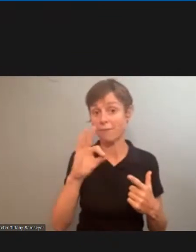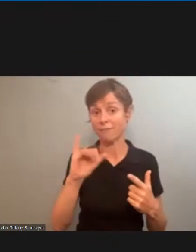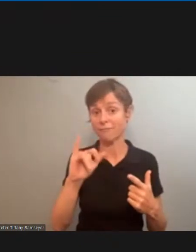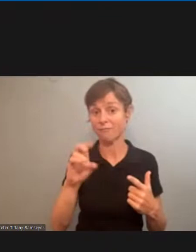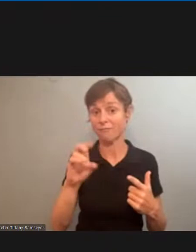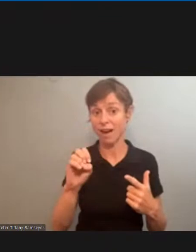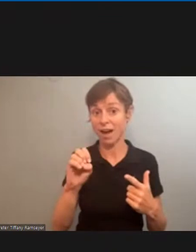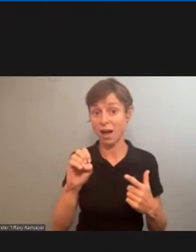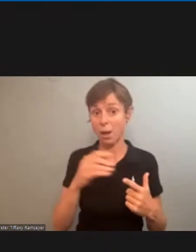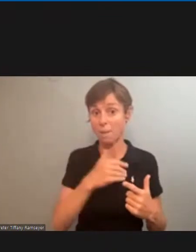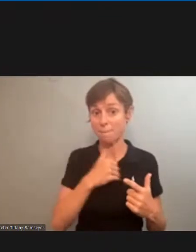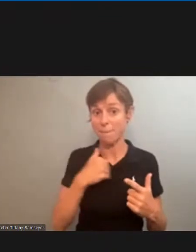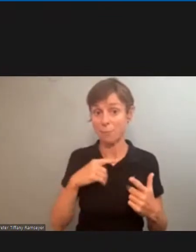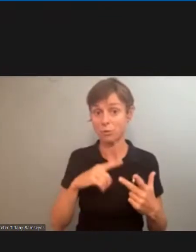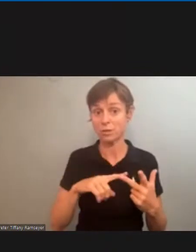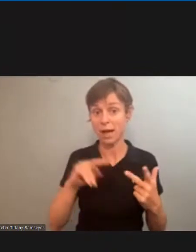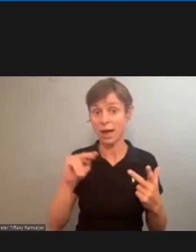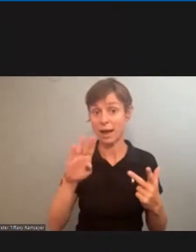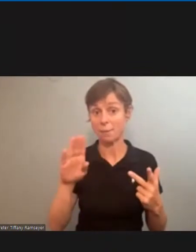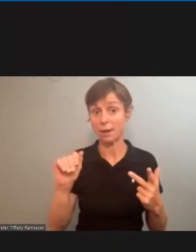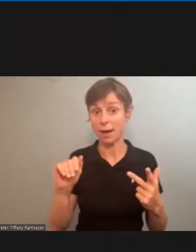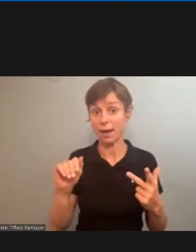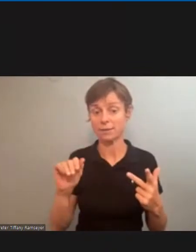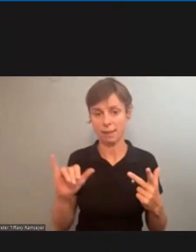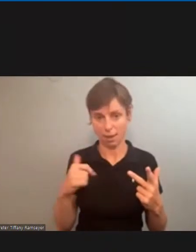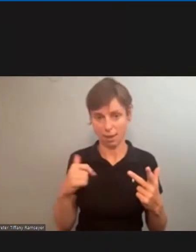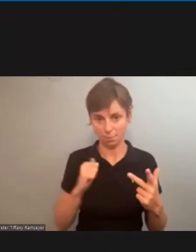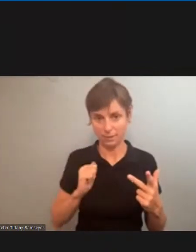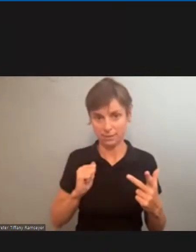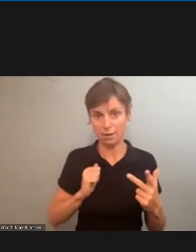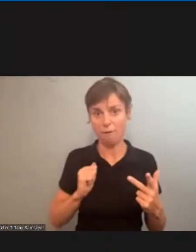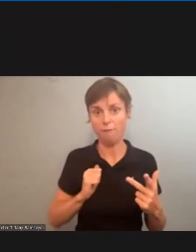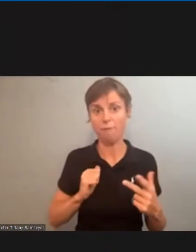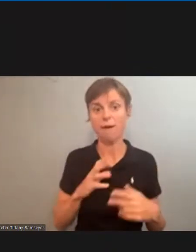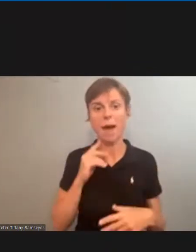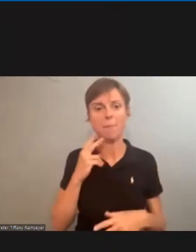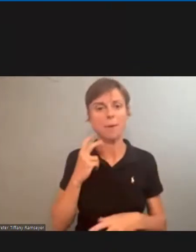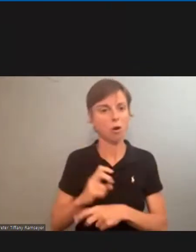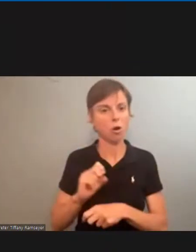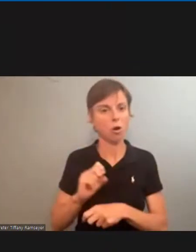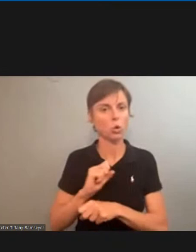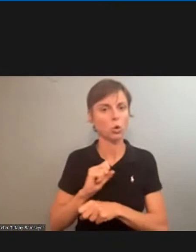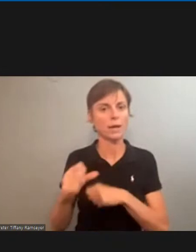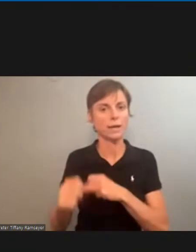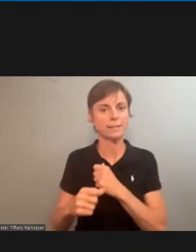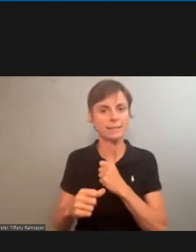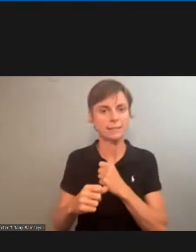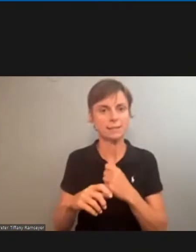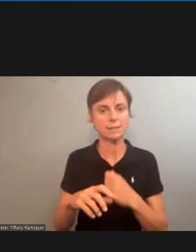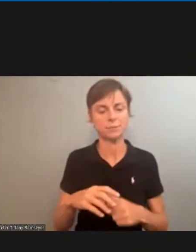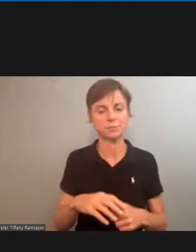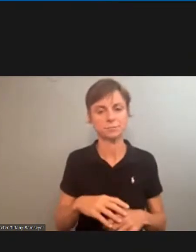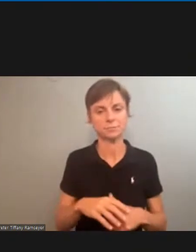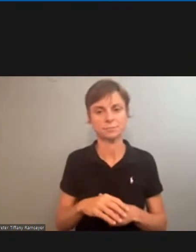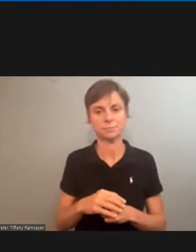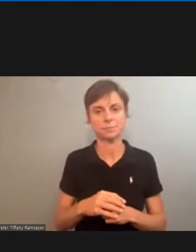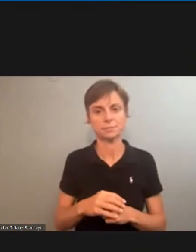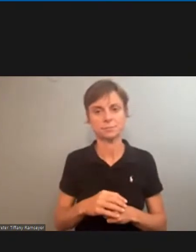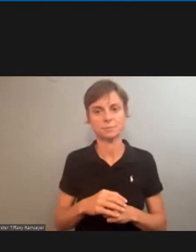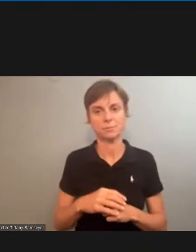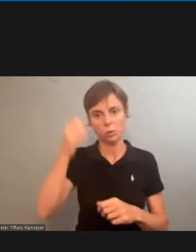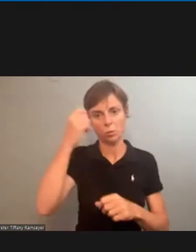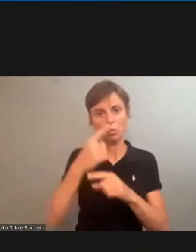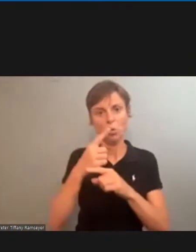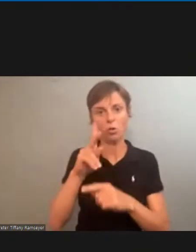NBAs, along with myself and my hard-working assistant MVS director, Brother Ken